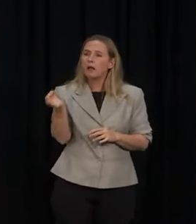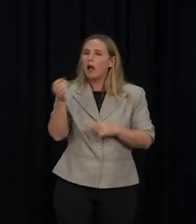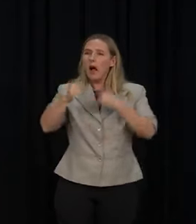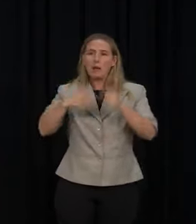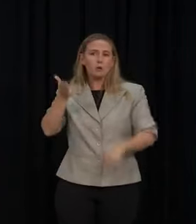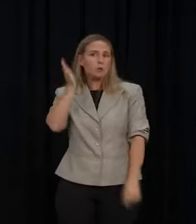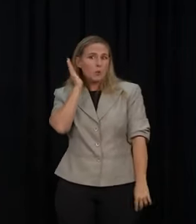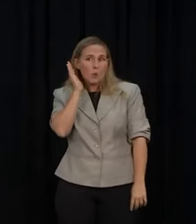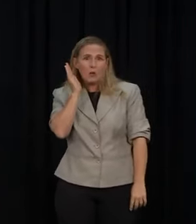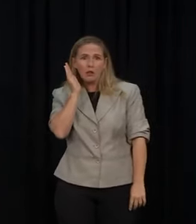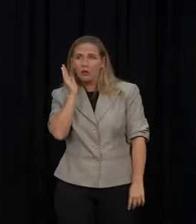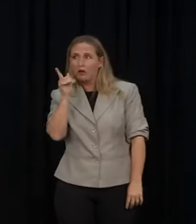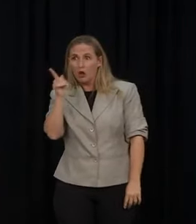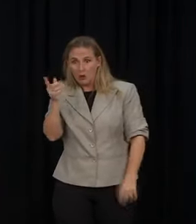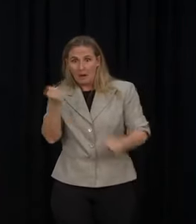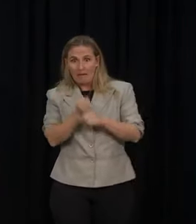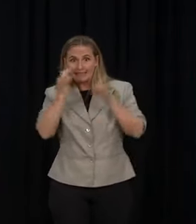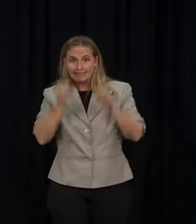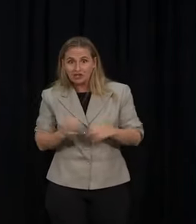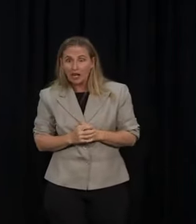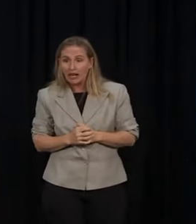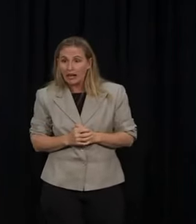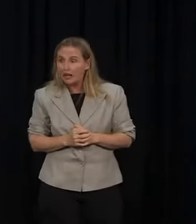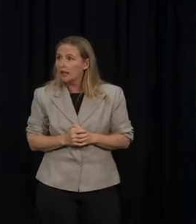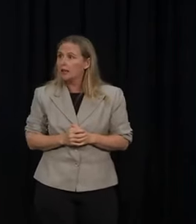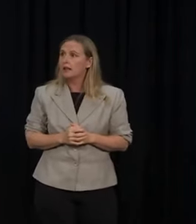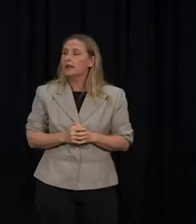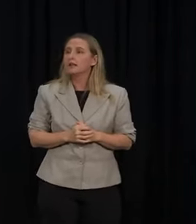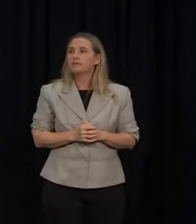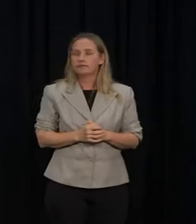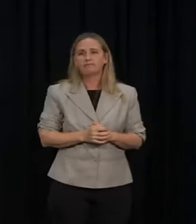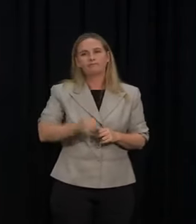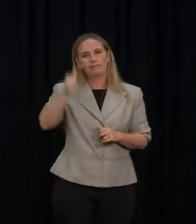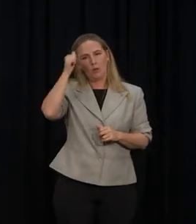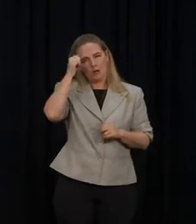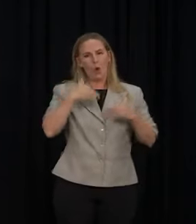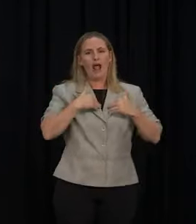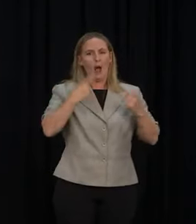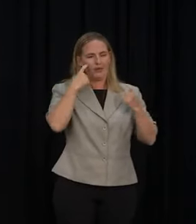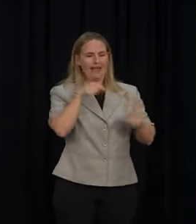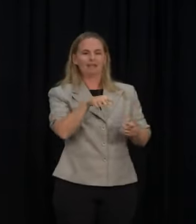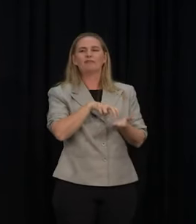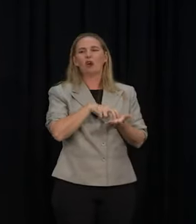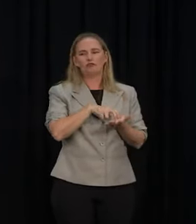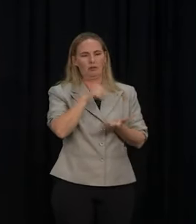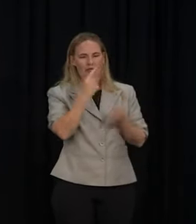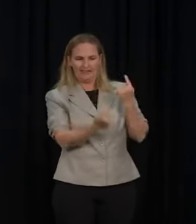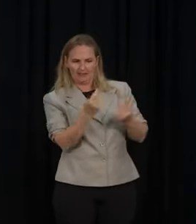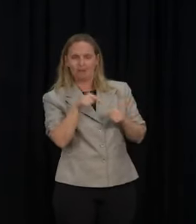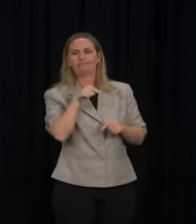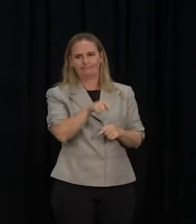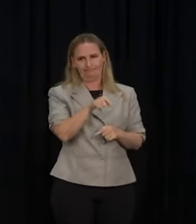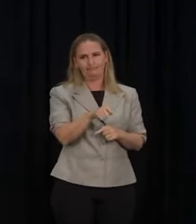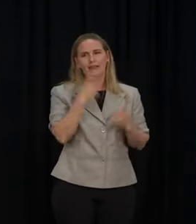though, or do you really know one way or the other? We know that a particular focus is healthcare settings and really vulnerable individuals,